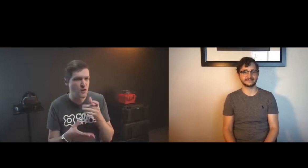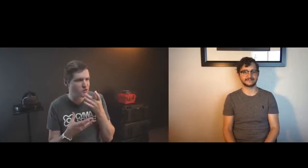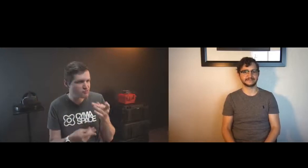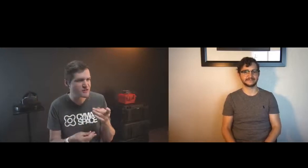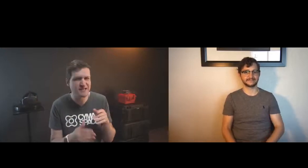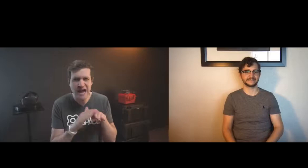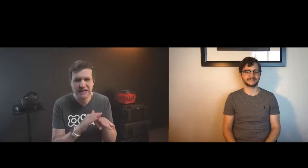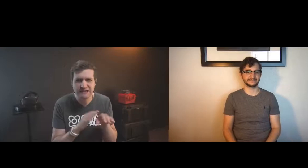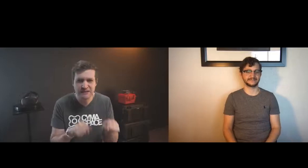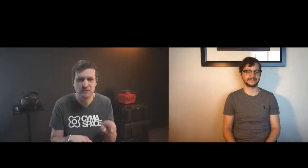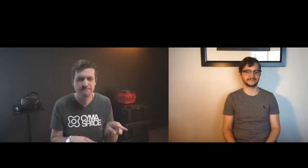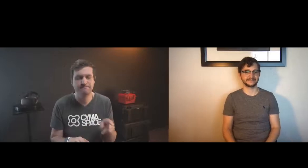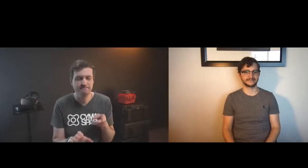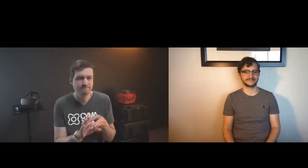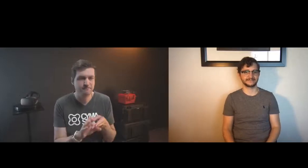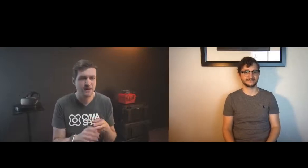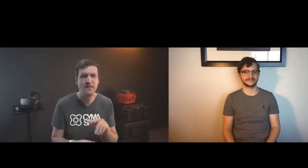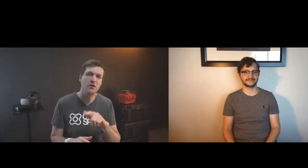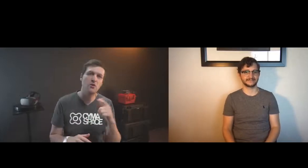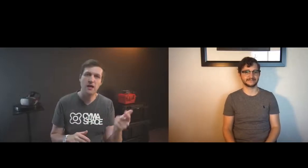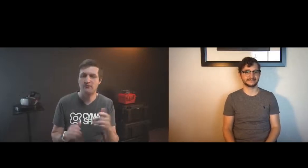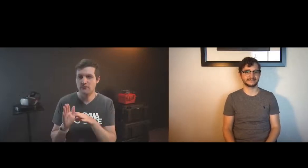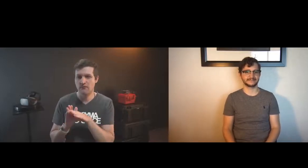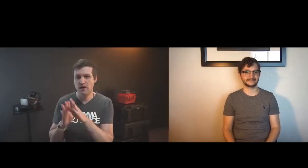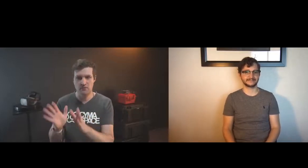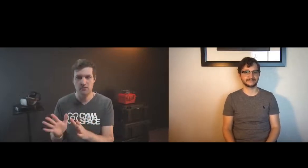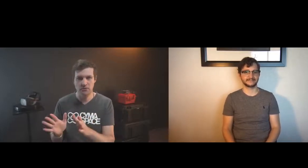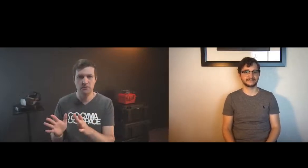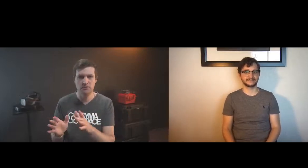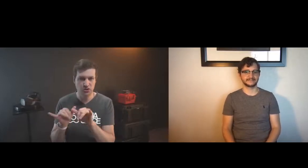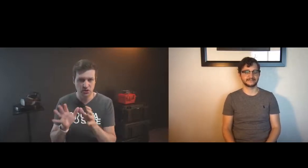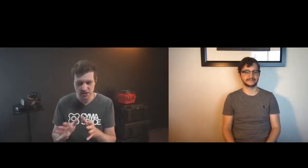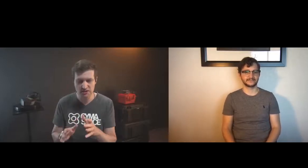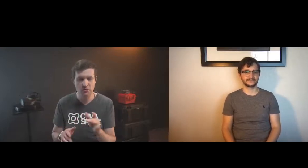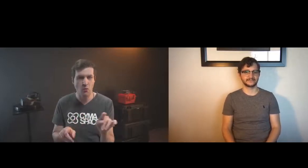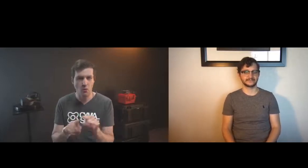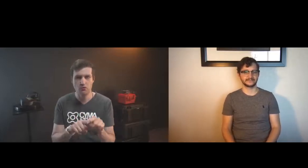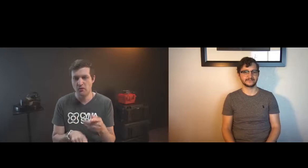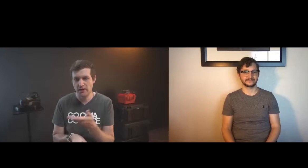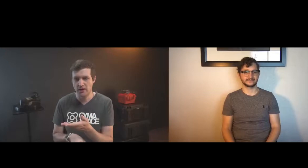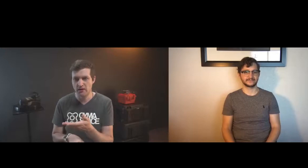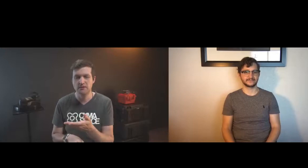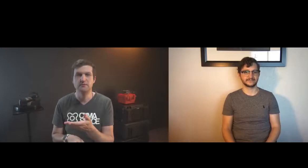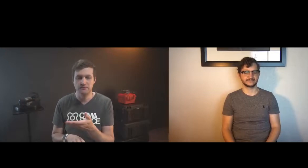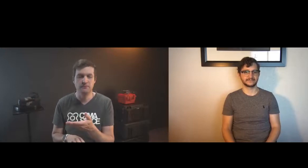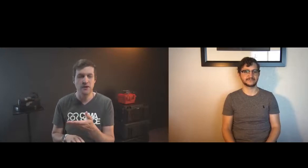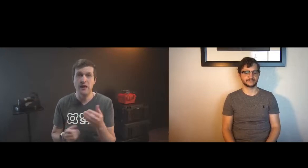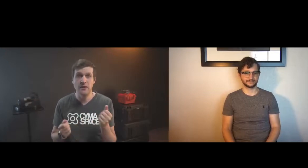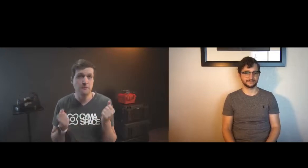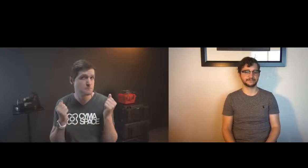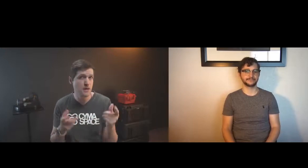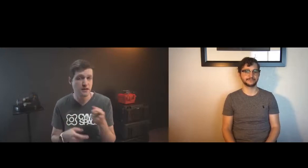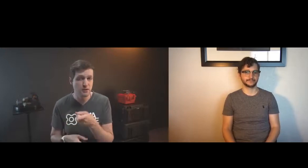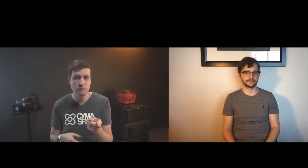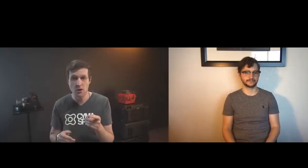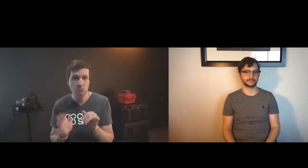there are stakeholders who are interested in accessible tech and then there are also developers and engineers who